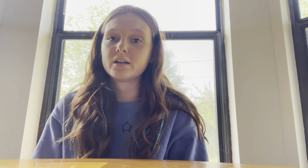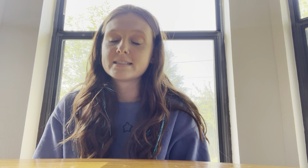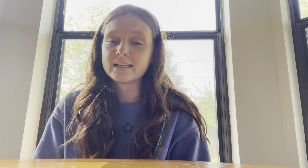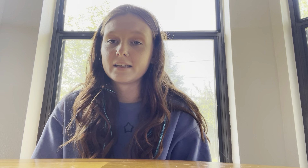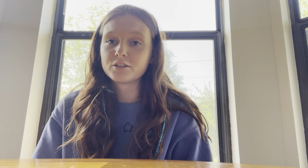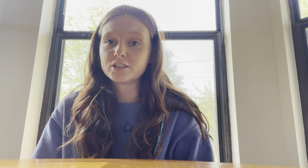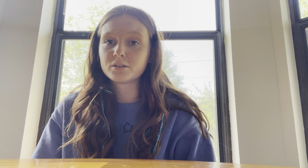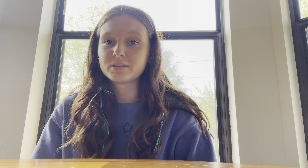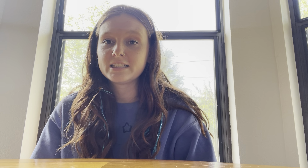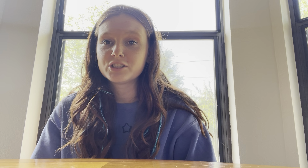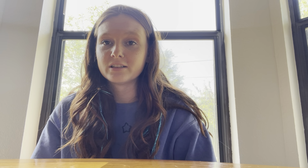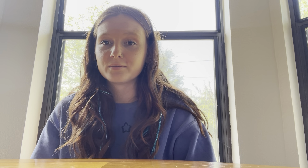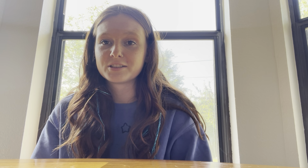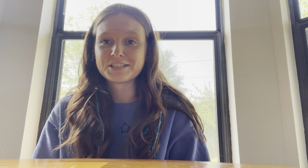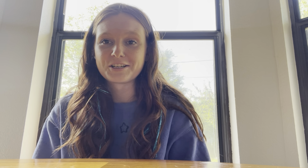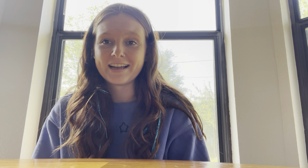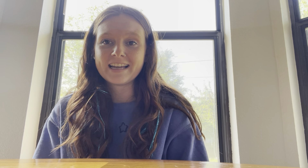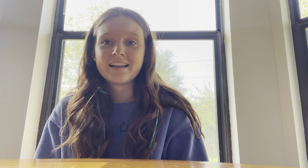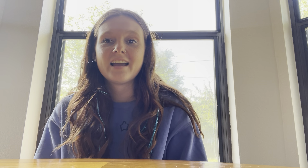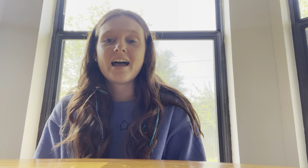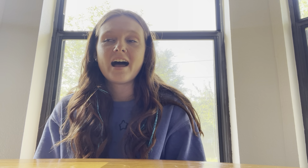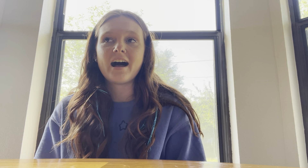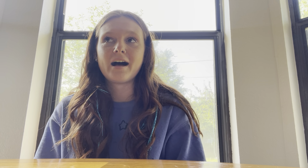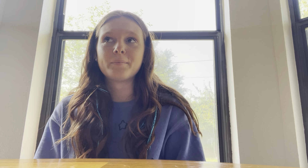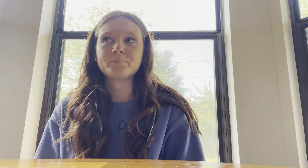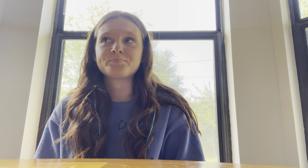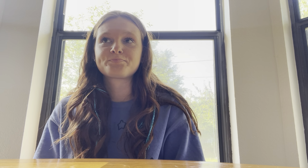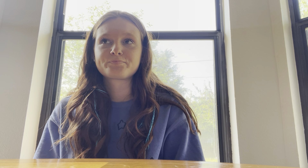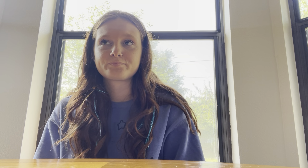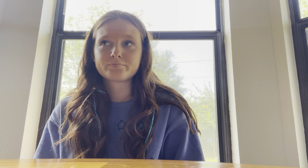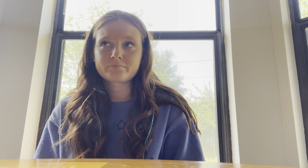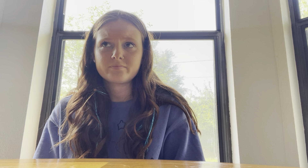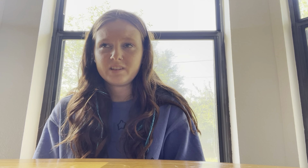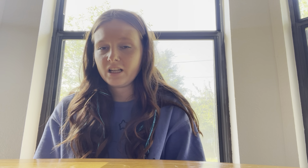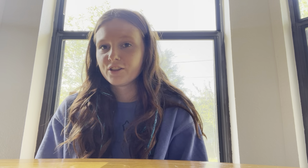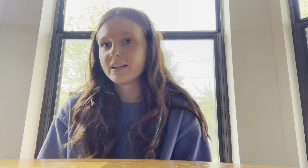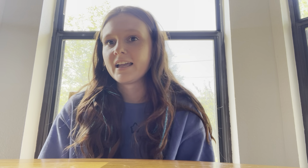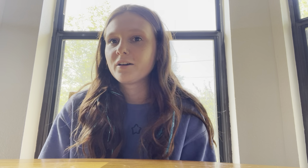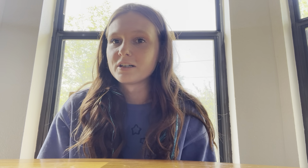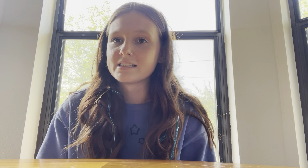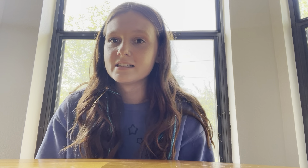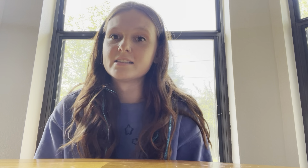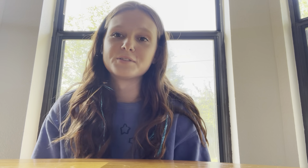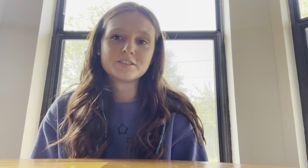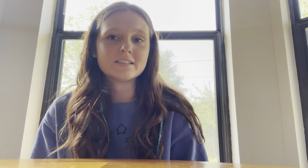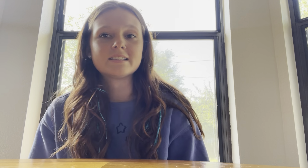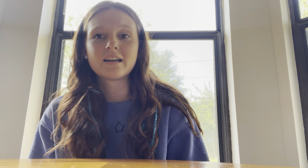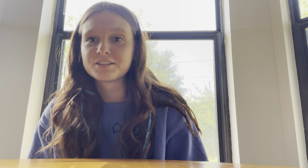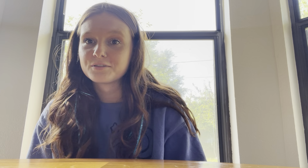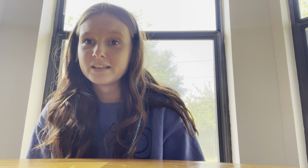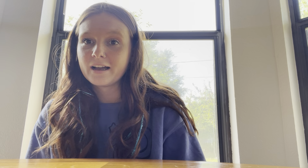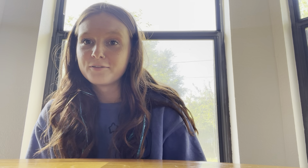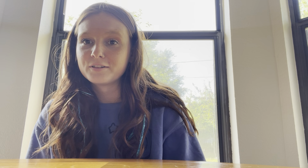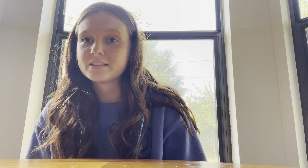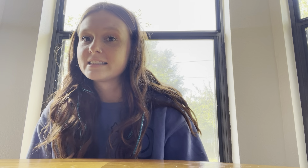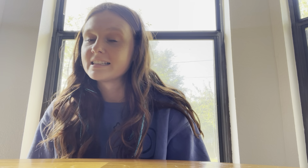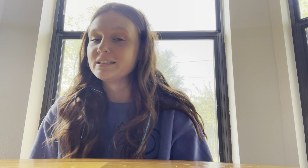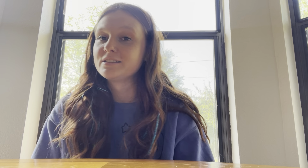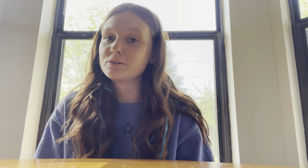sign language interpretation, which is great. Um, they're night courses, which is also really helpful since I do